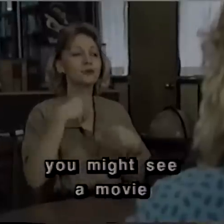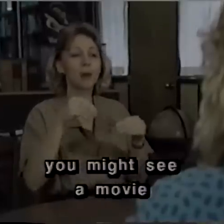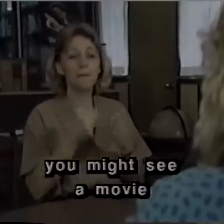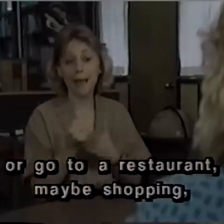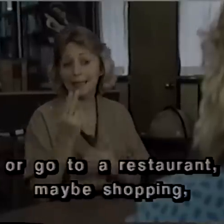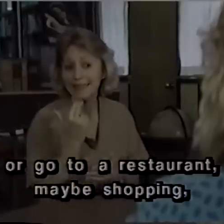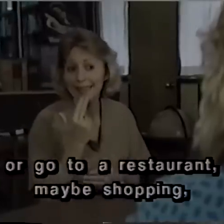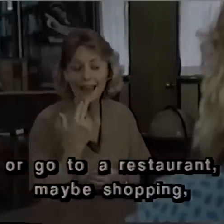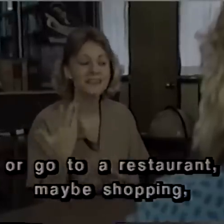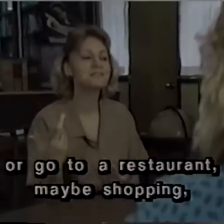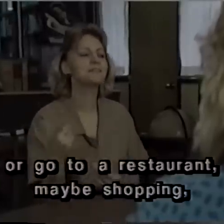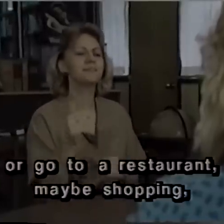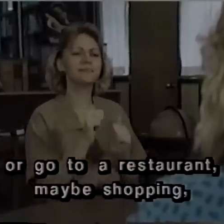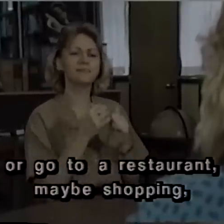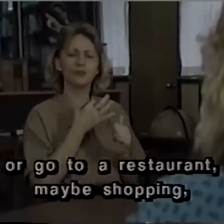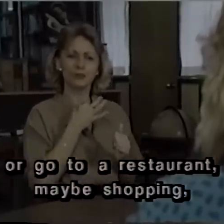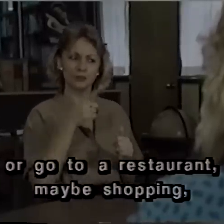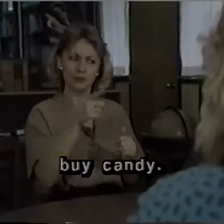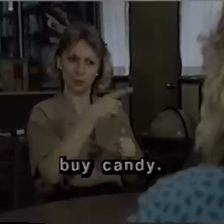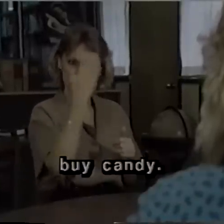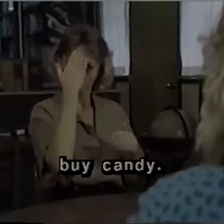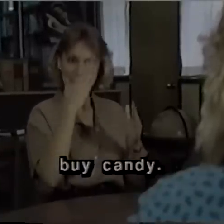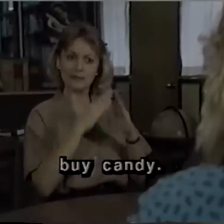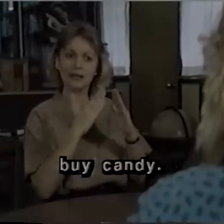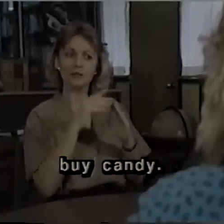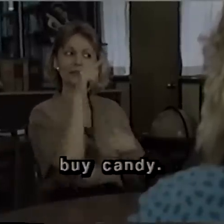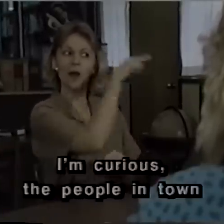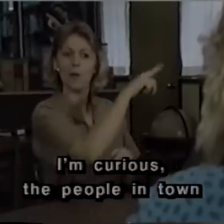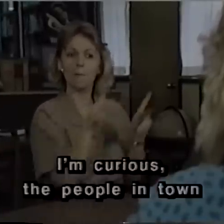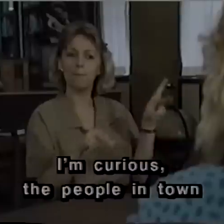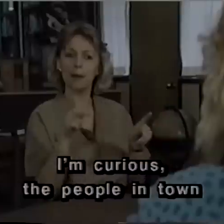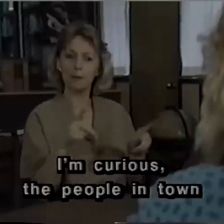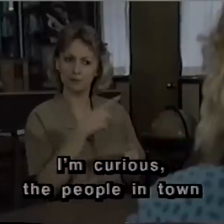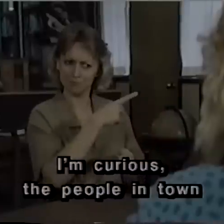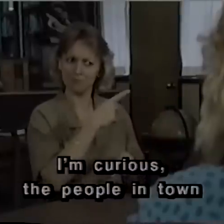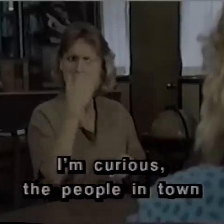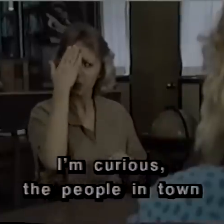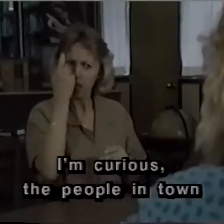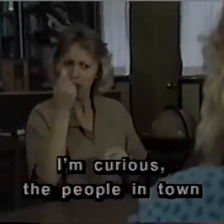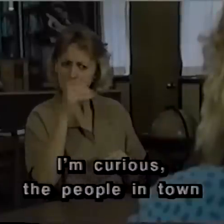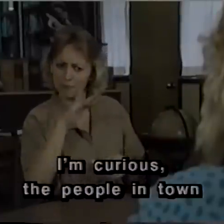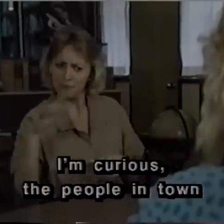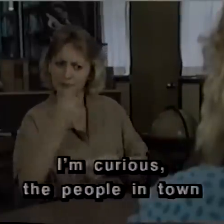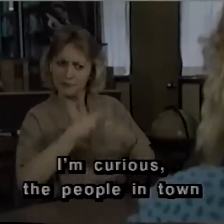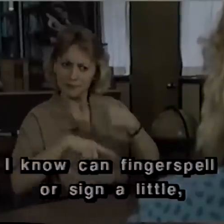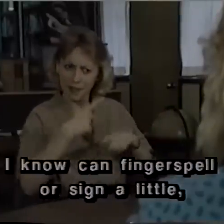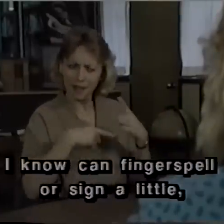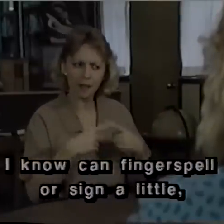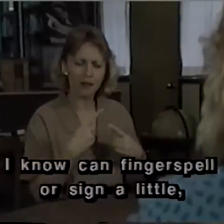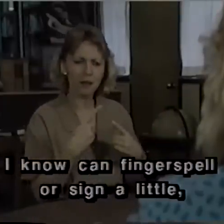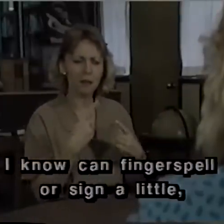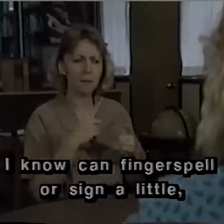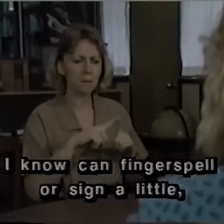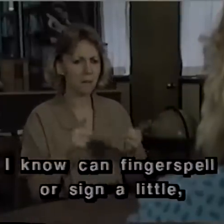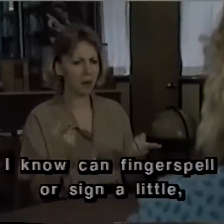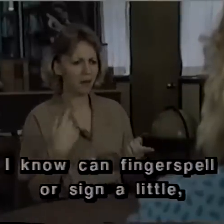go to a restaurant, maybe shopping, buy candy. I'm curious, the people in town I know can fingerspell or sign a little,